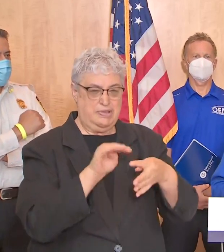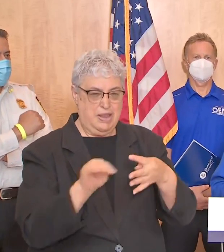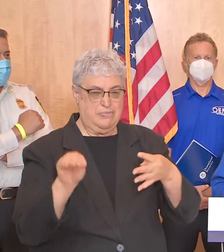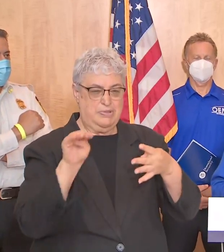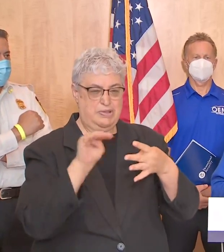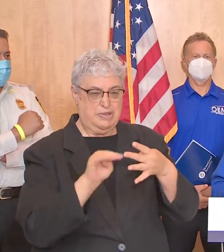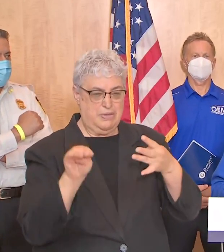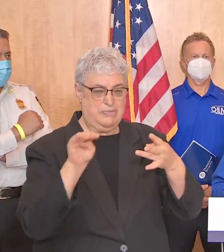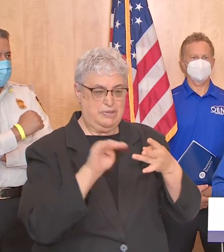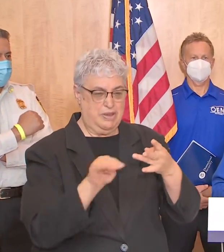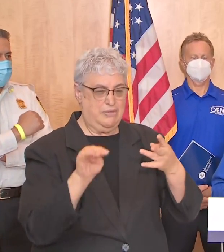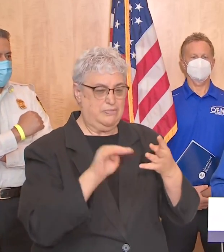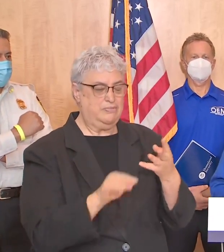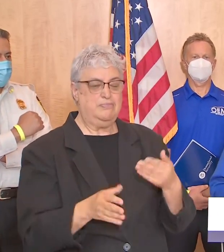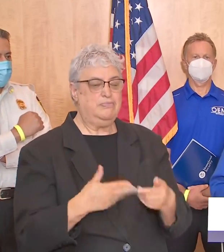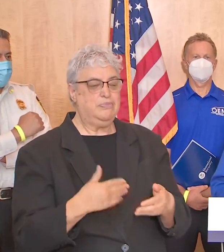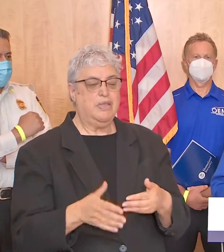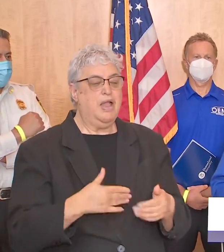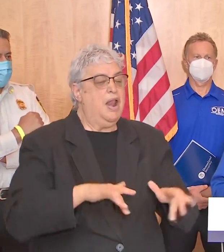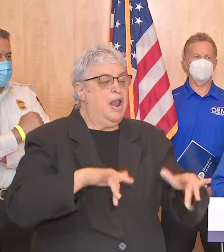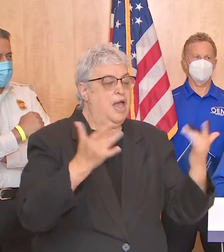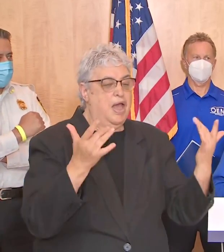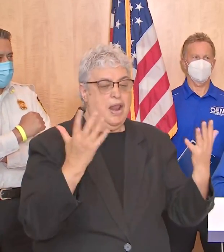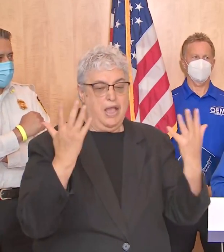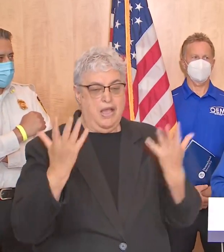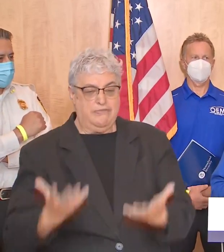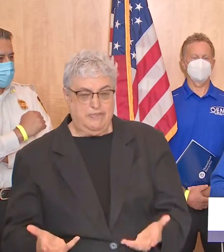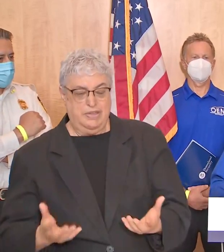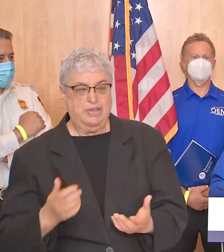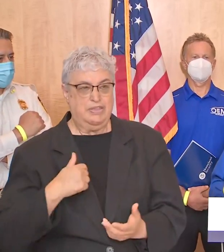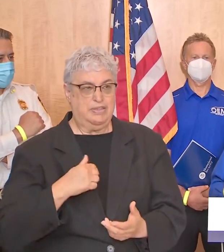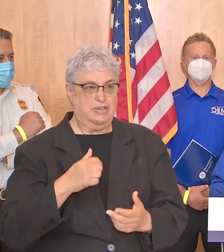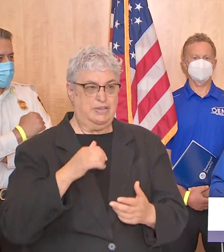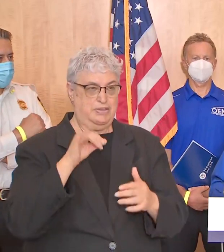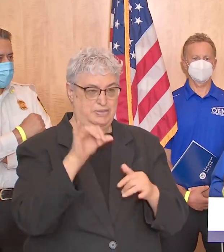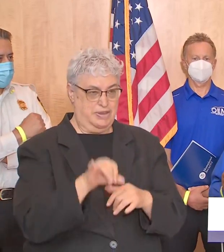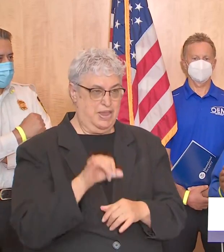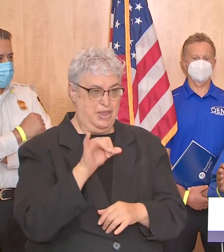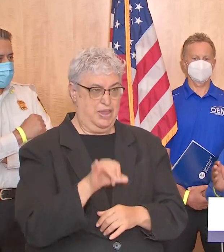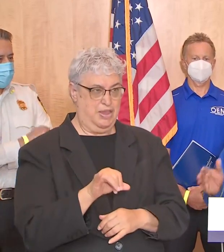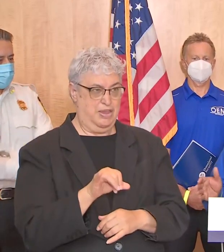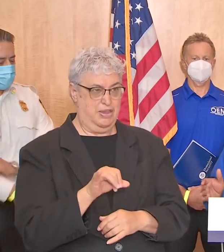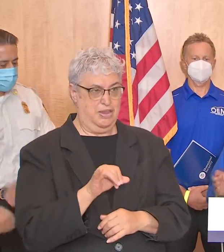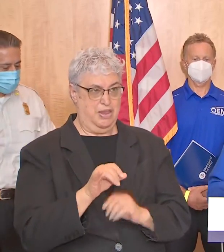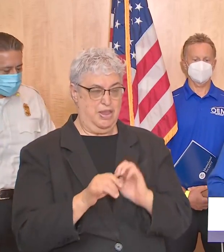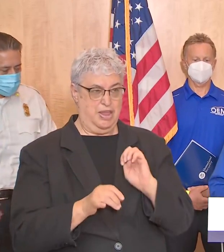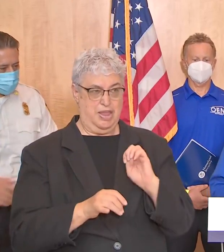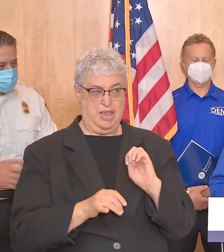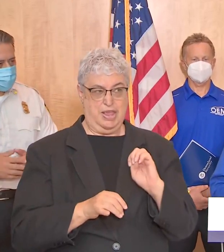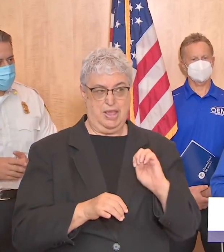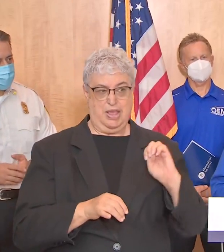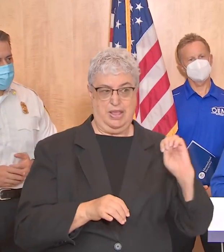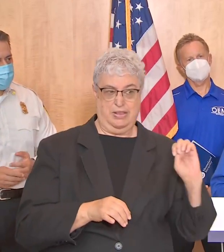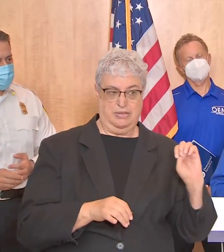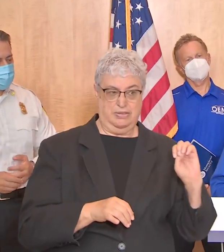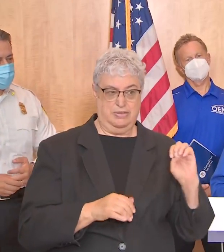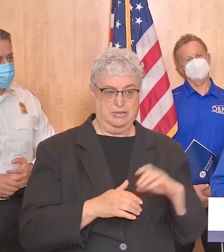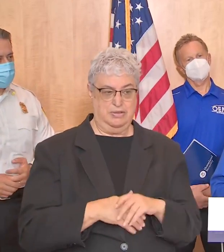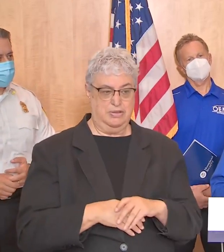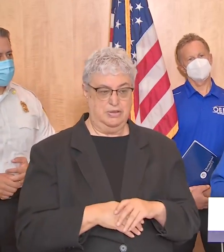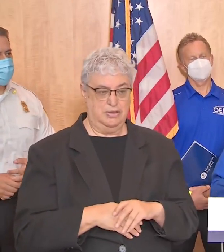regardless of what the outcome may be uh to the extent the storm remains too on the east side um